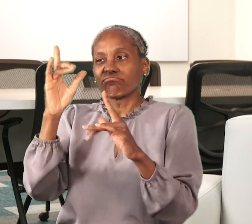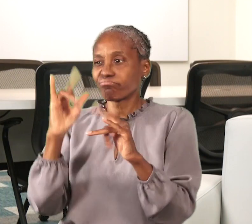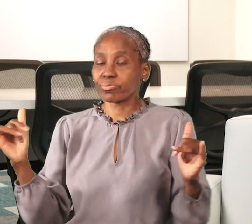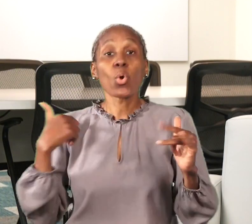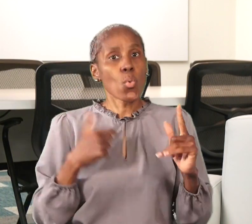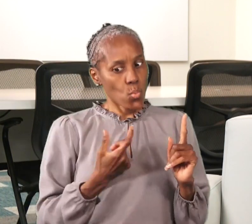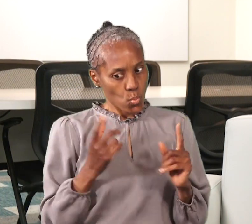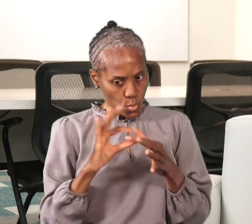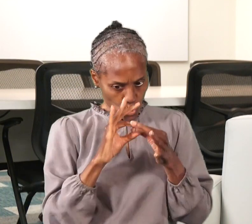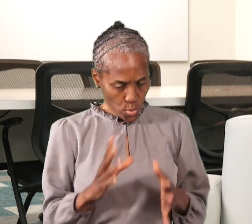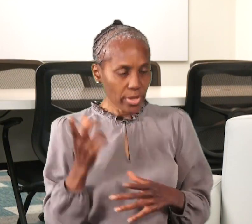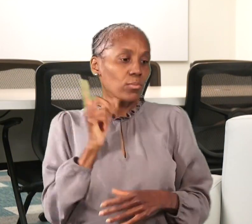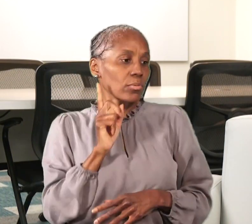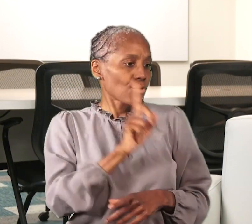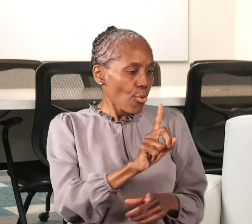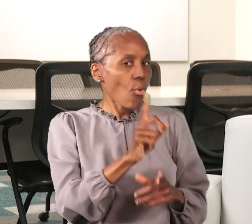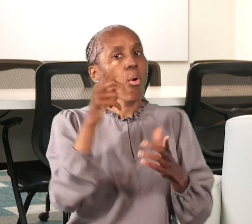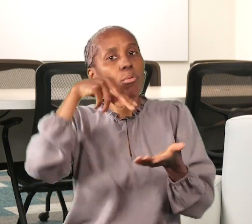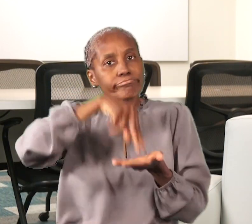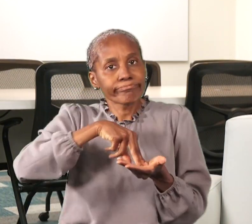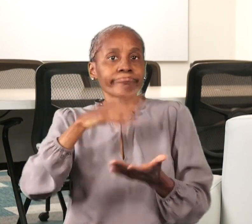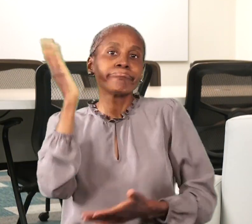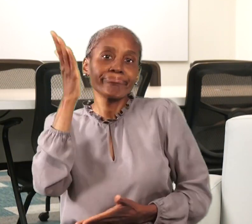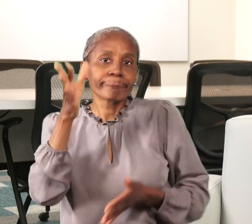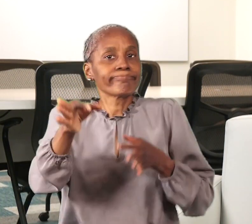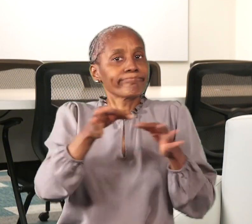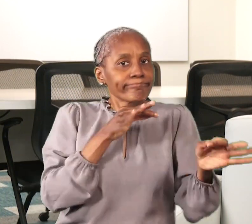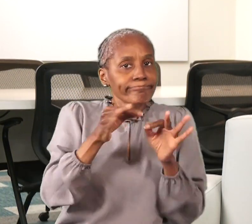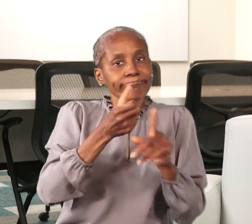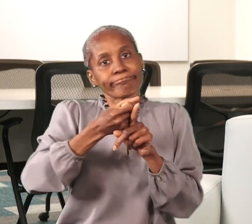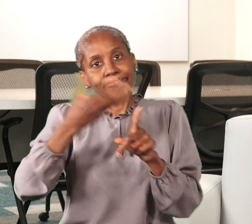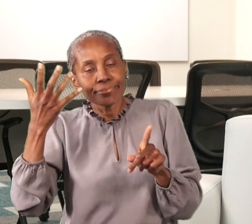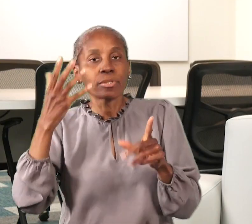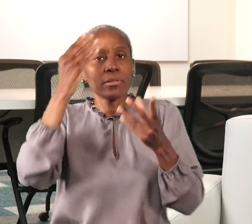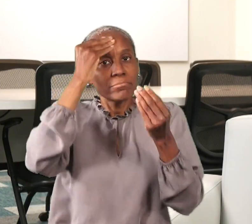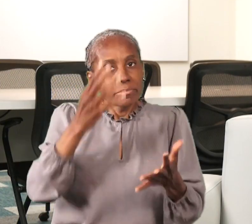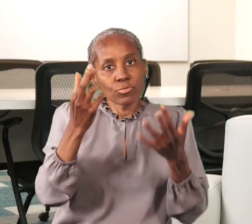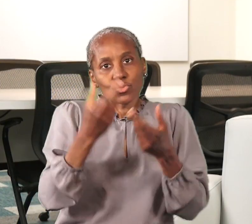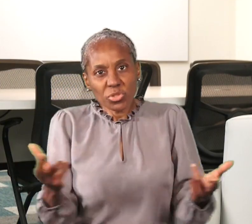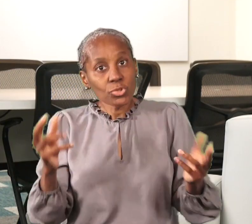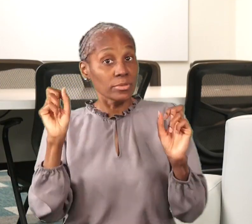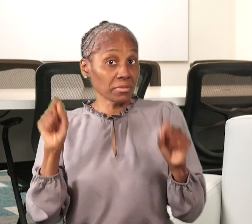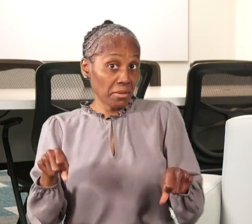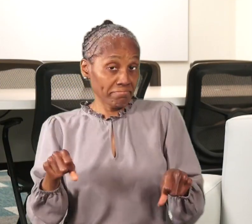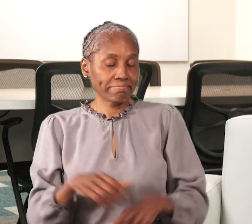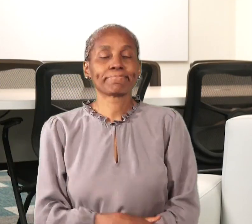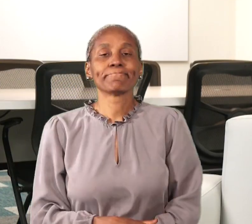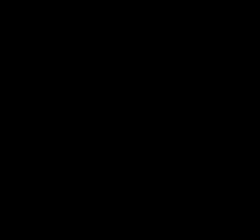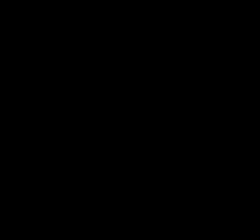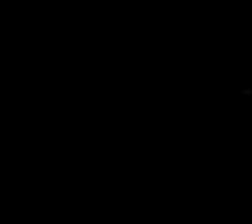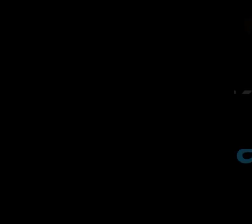clinics and the like. All the coordinators are available to help you with presentations and to provide resources.